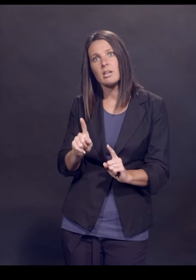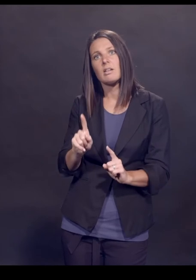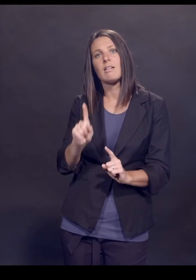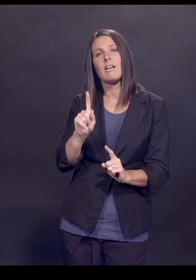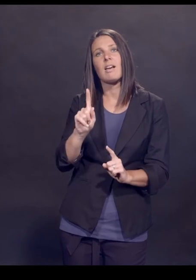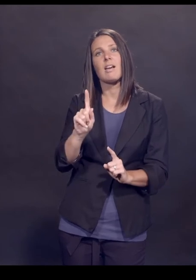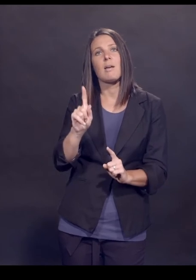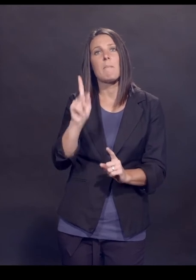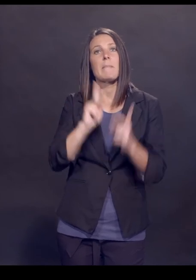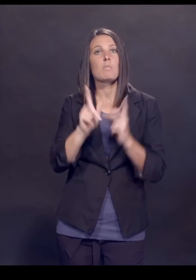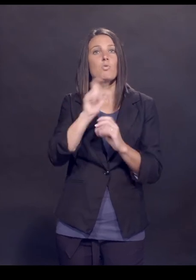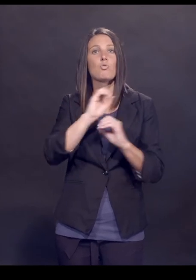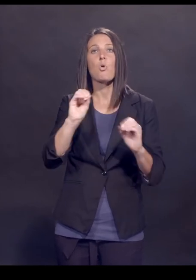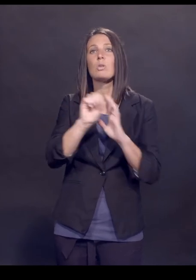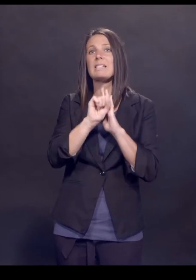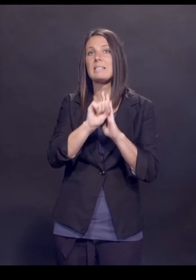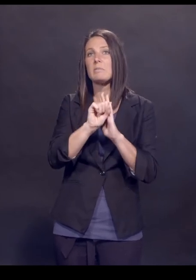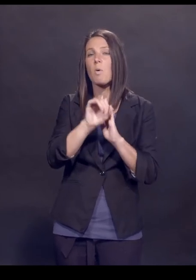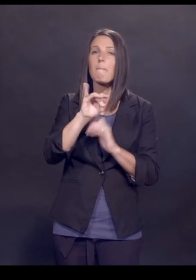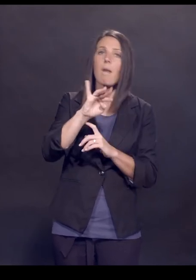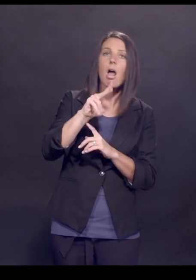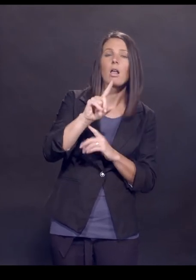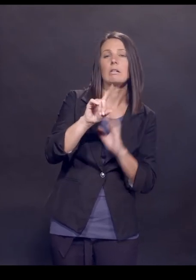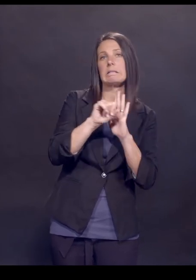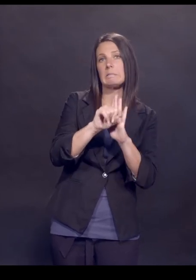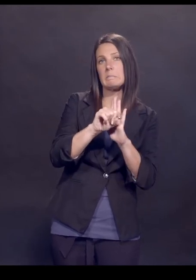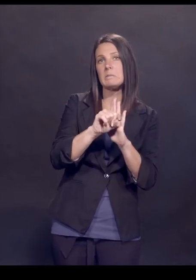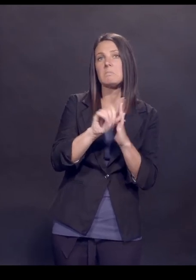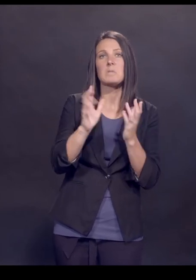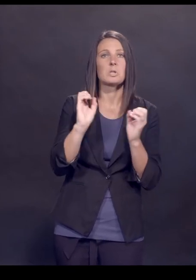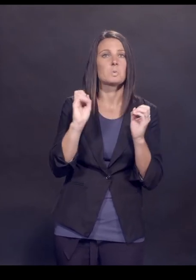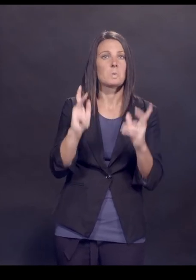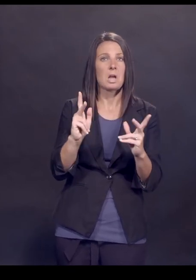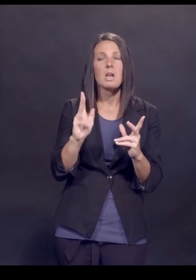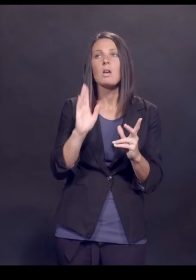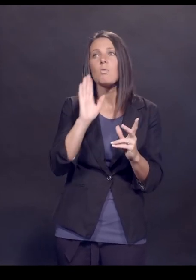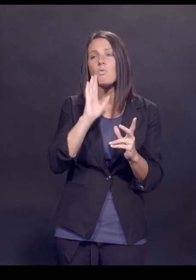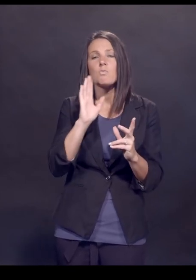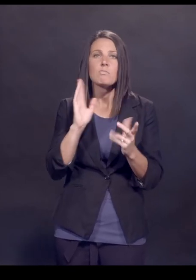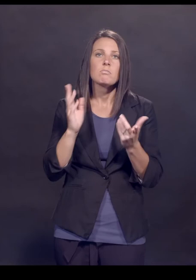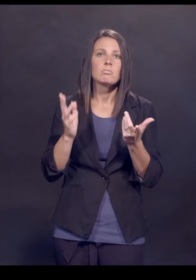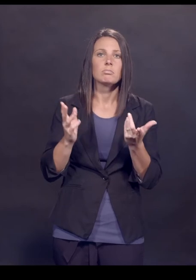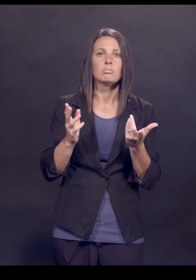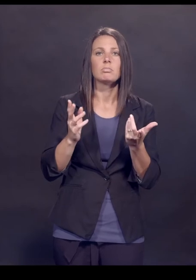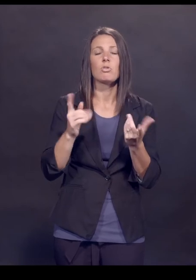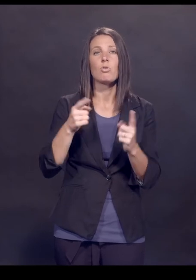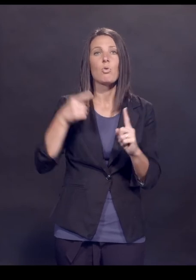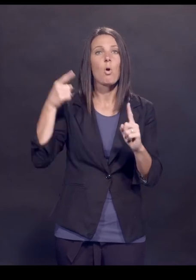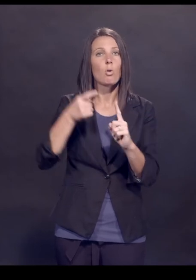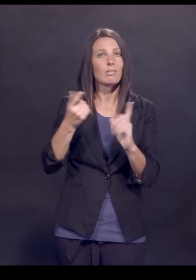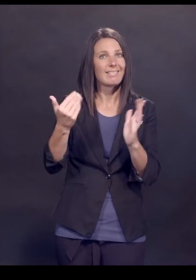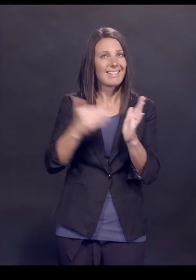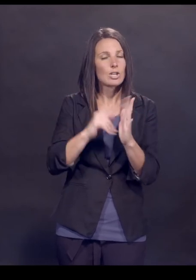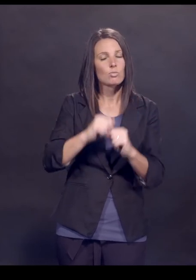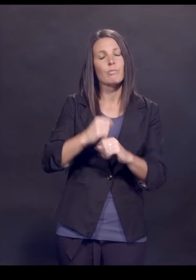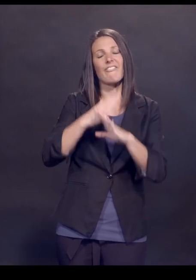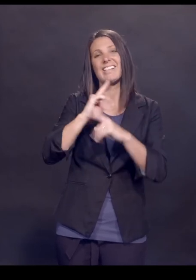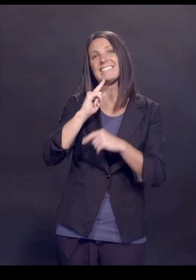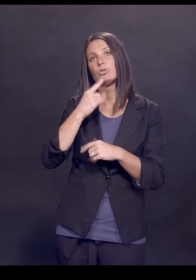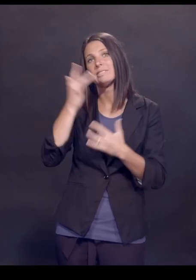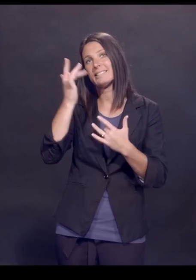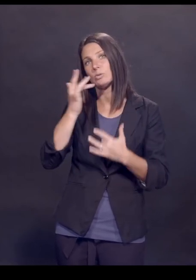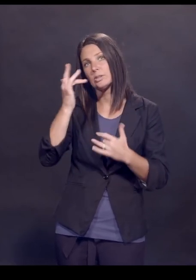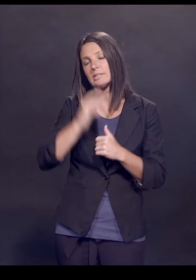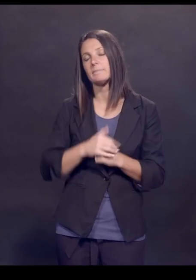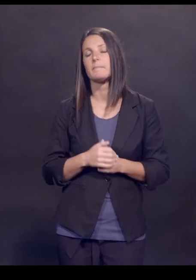asymptomatic infection or mildly symptomatic infection. That's okay. I mean, I think that the goal, again, is to prevent serious illness.